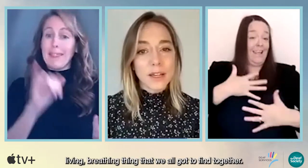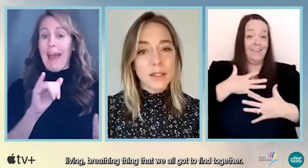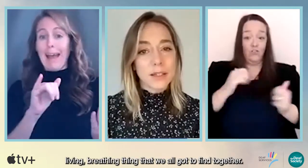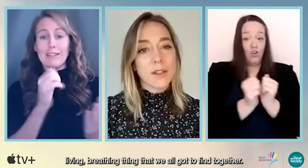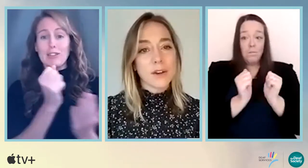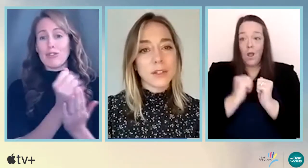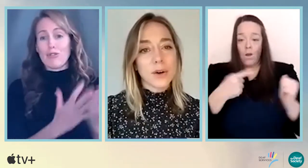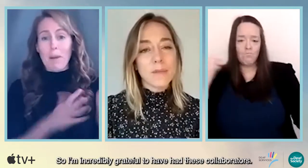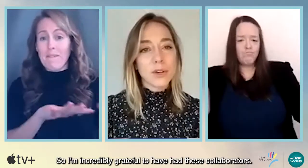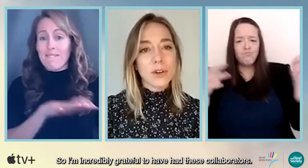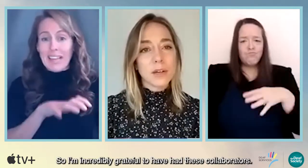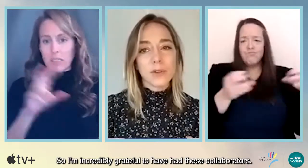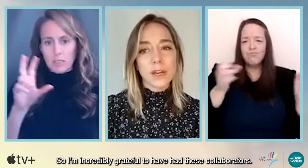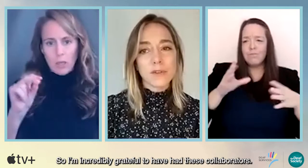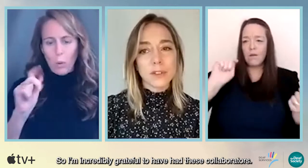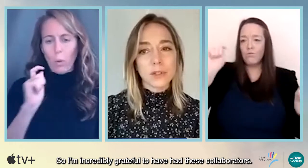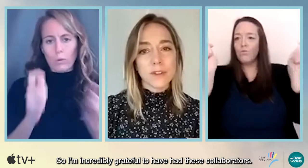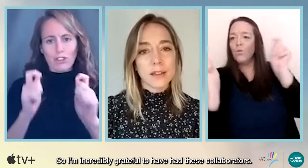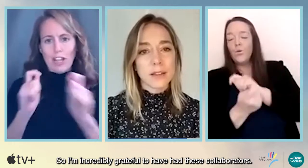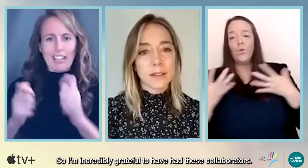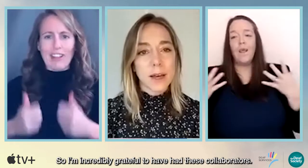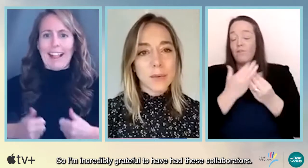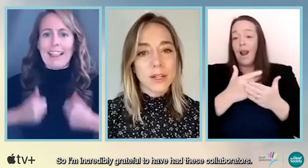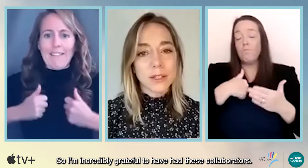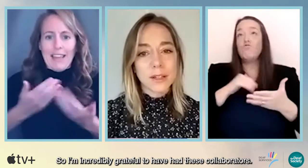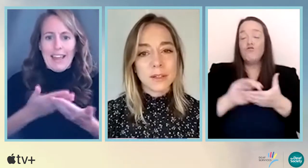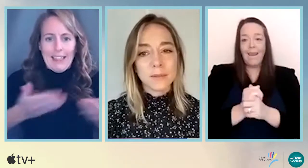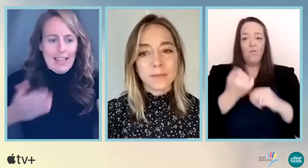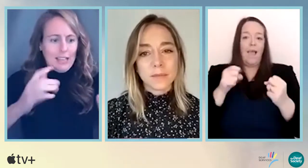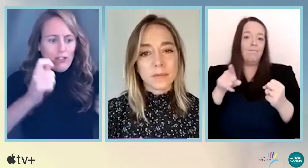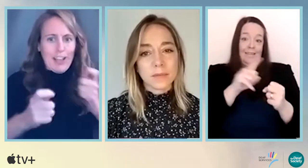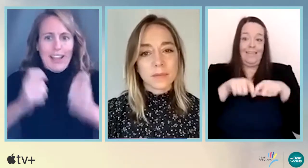to find together. So I'm incredibly grateful to have had these collaborators.